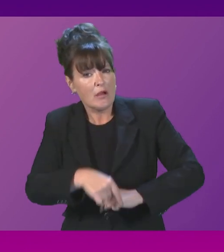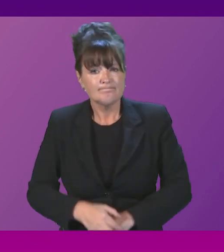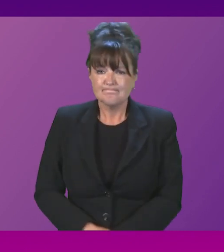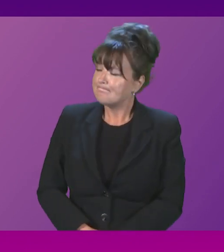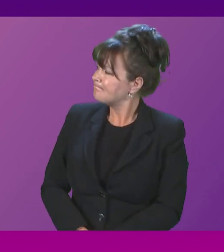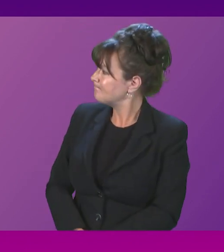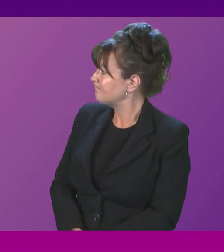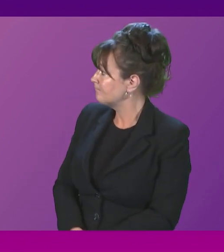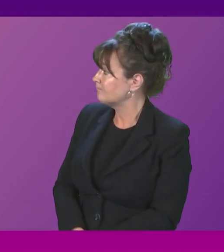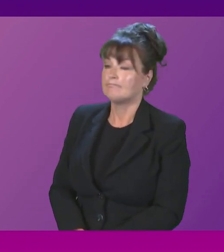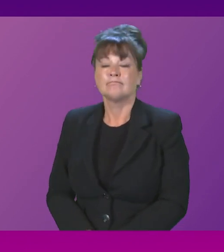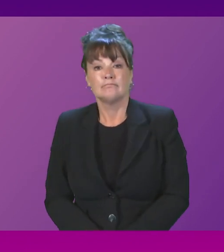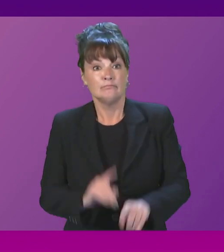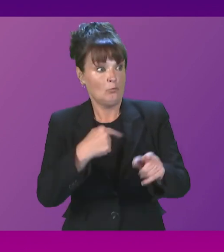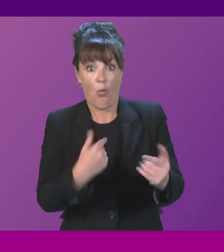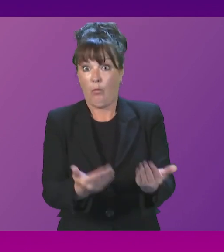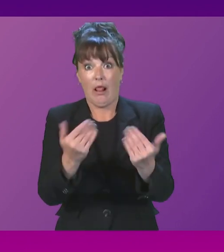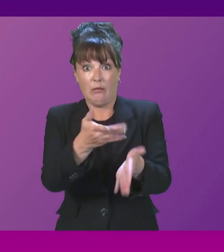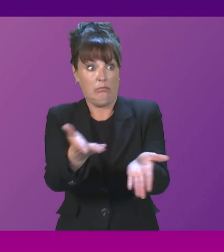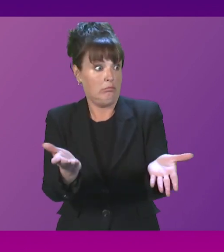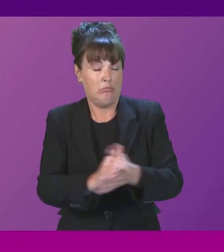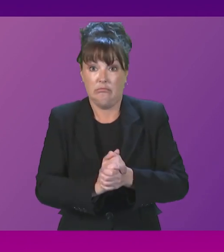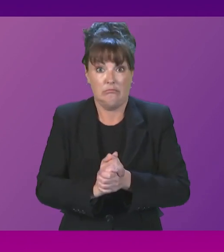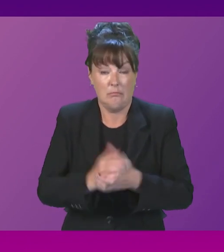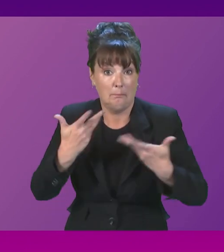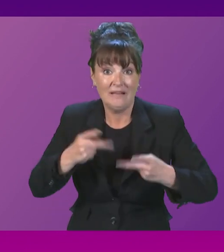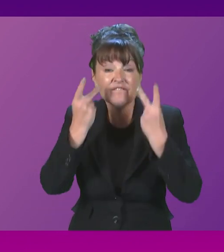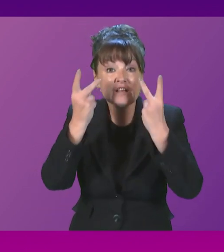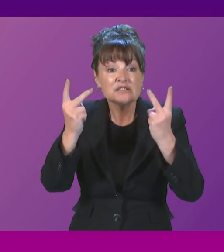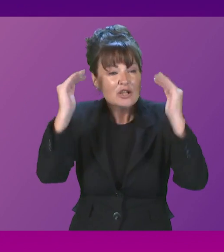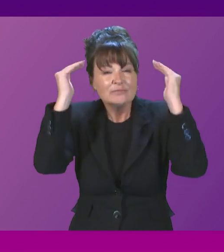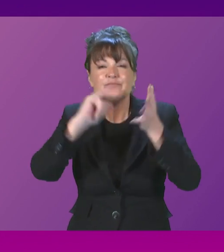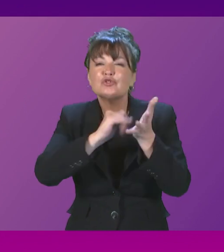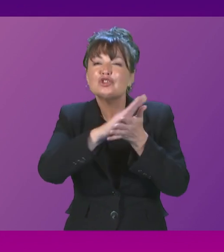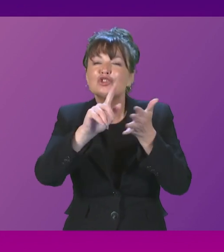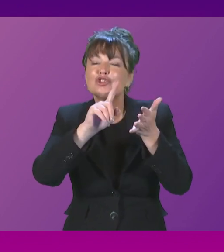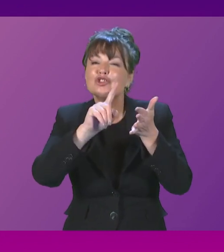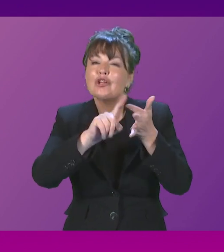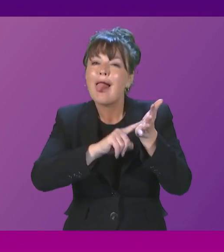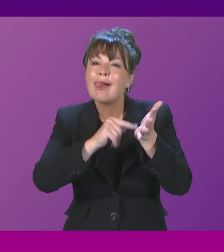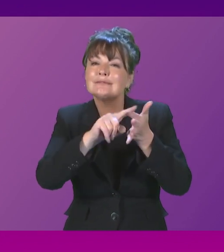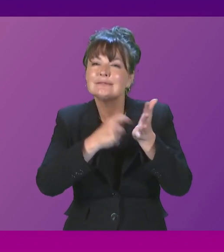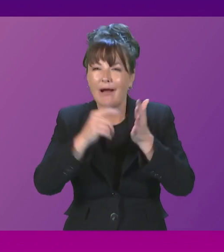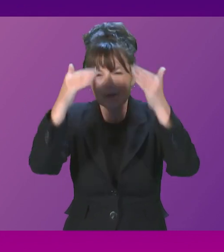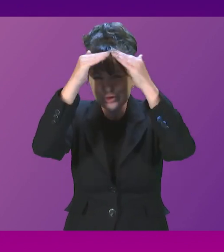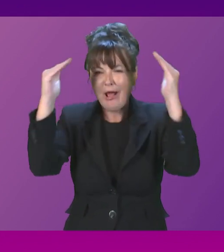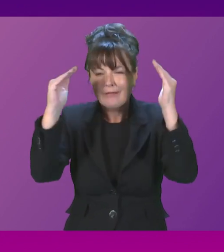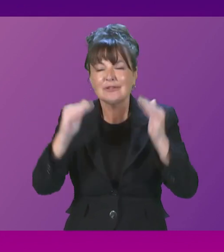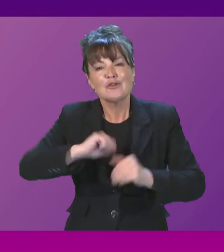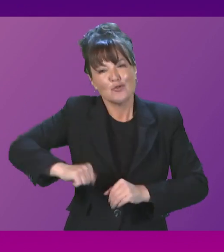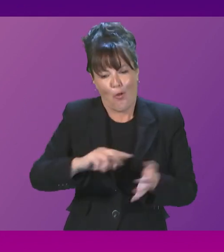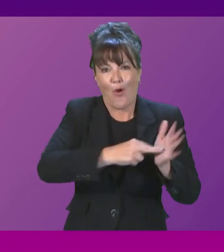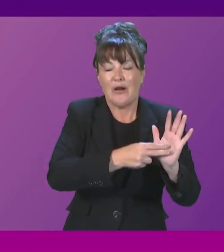I welcome that in both its parts. I visited Shelter Scotland on the day after the programme for government and heard